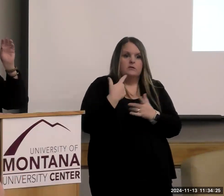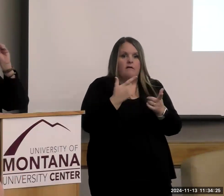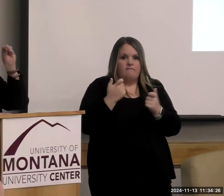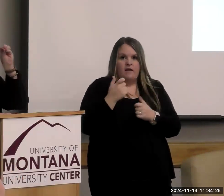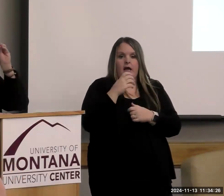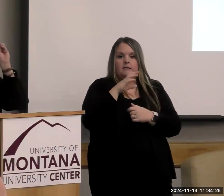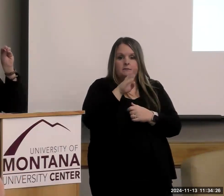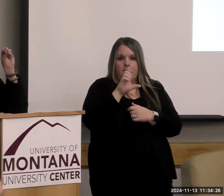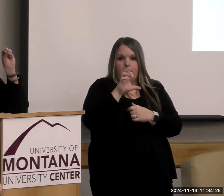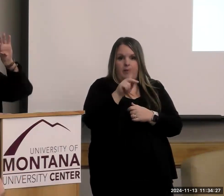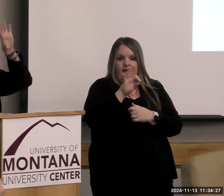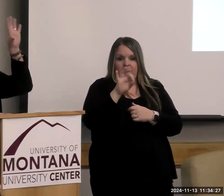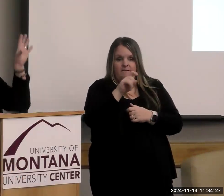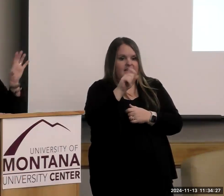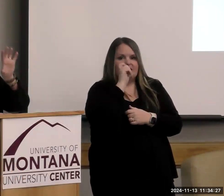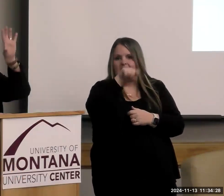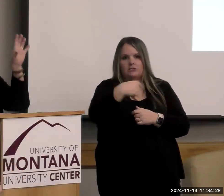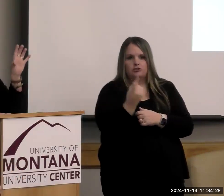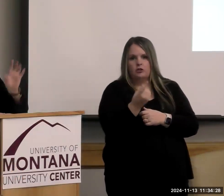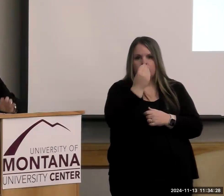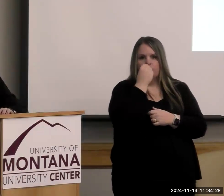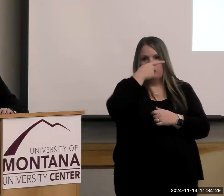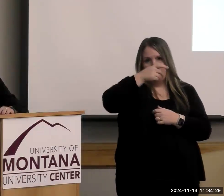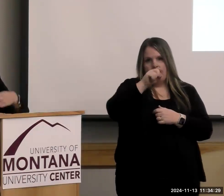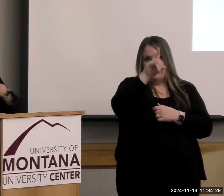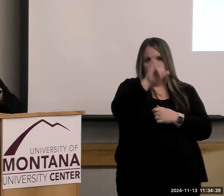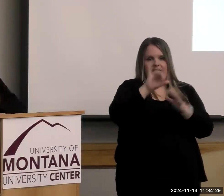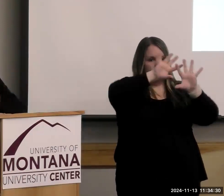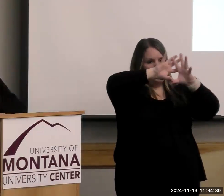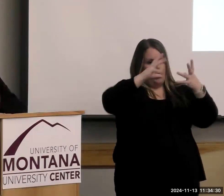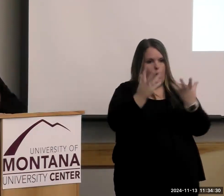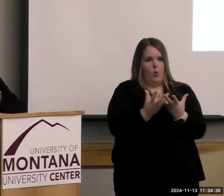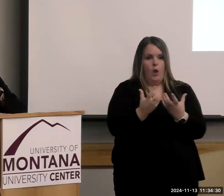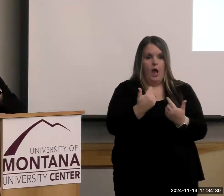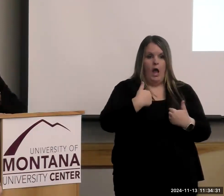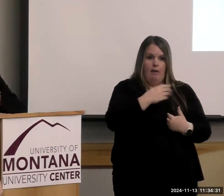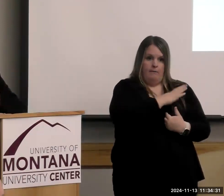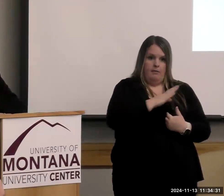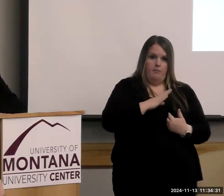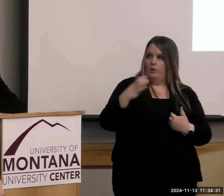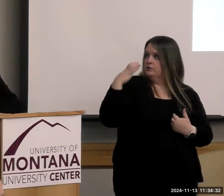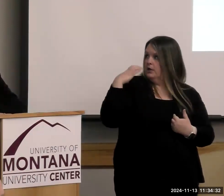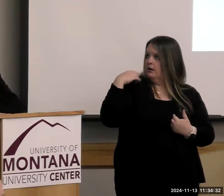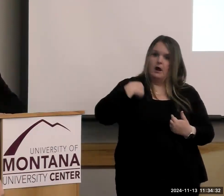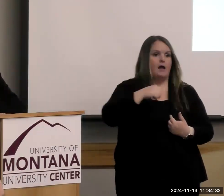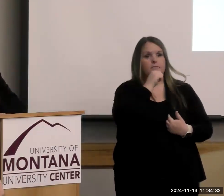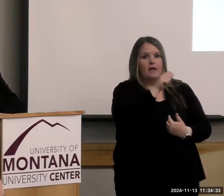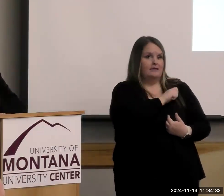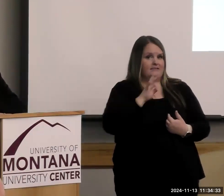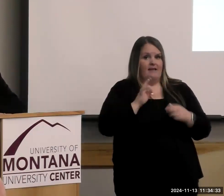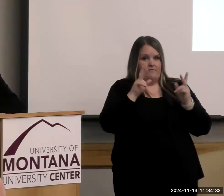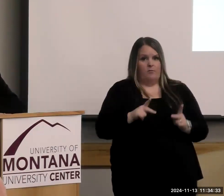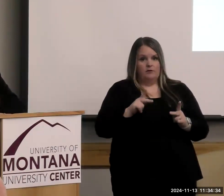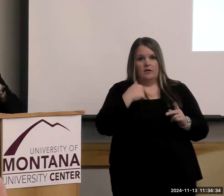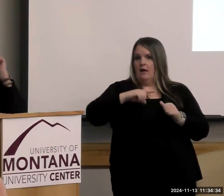just a food pantry program. It is a well-rounded program, and I am the board chair. I am not a staff person. I'm one of the